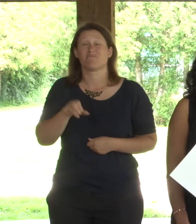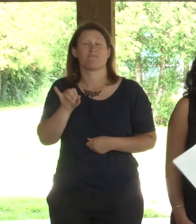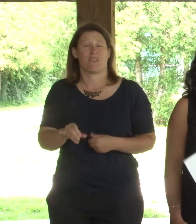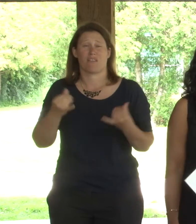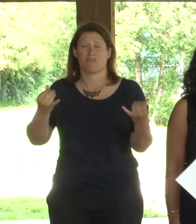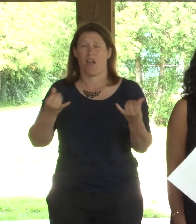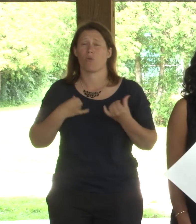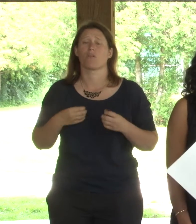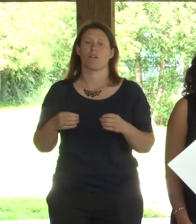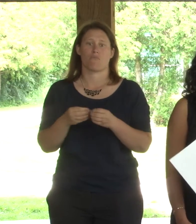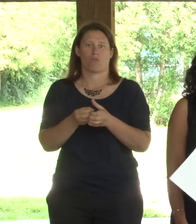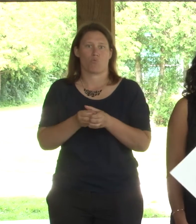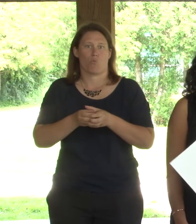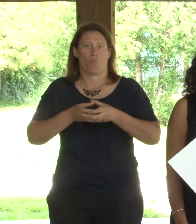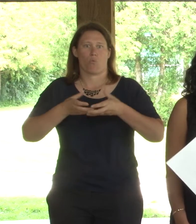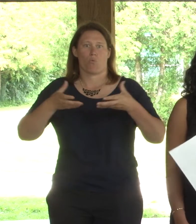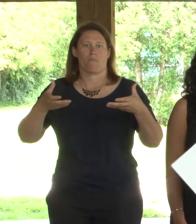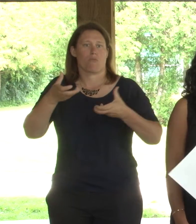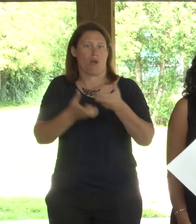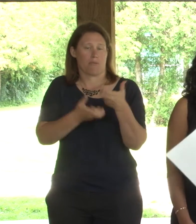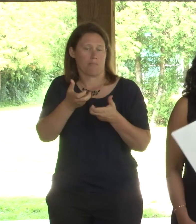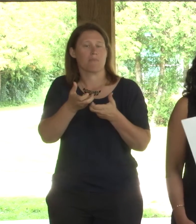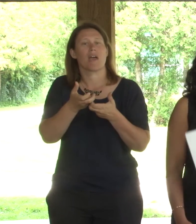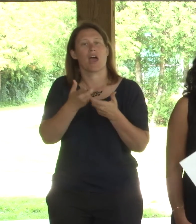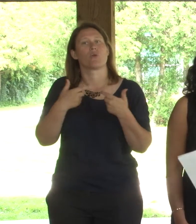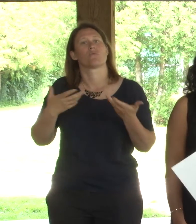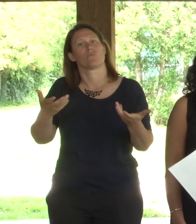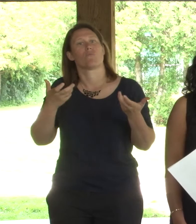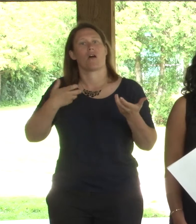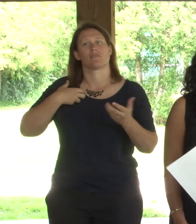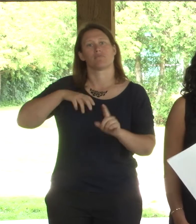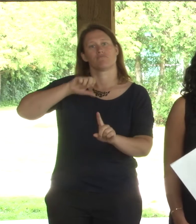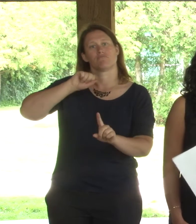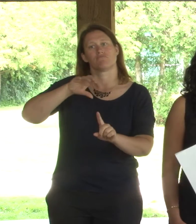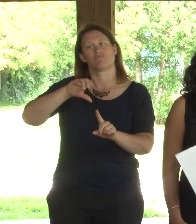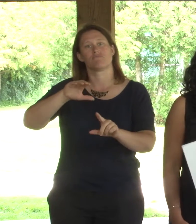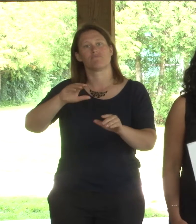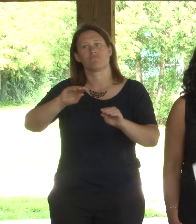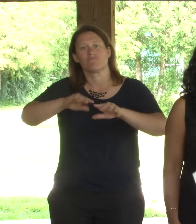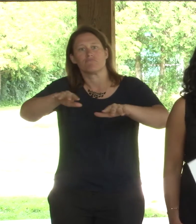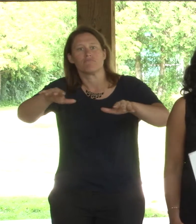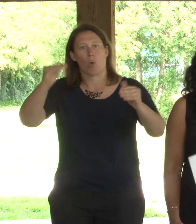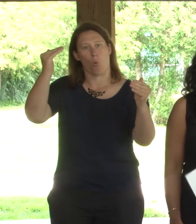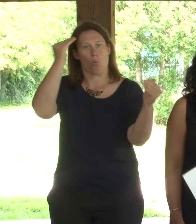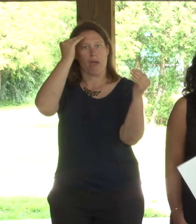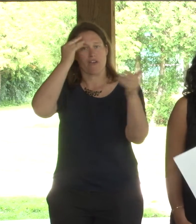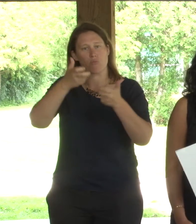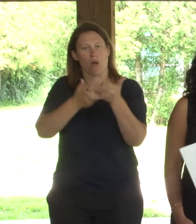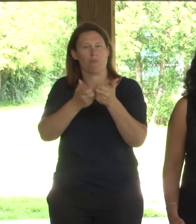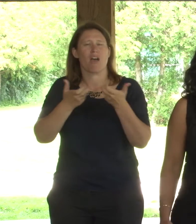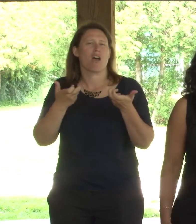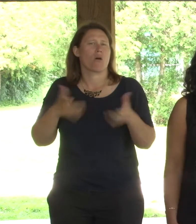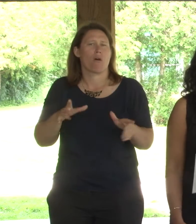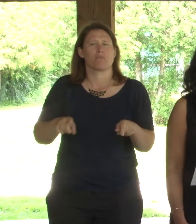want to make people aware of the issue and we want them to use products and not be lonely and stay at home and